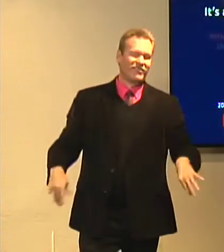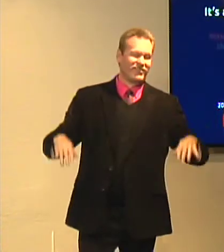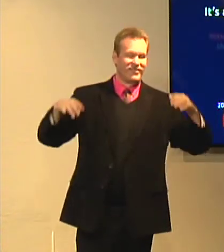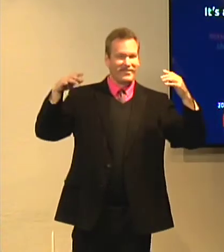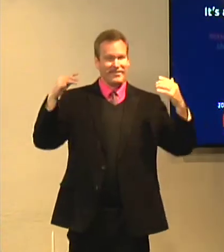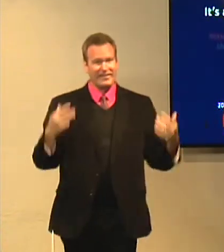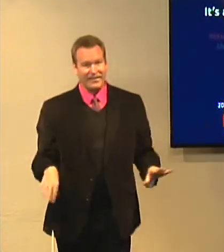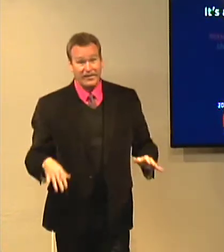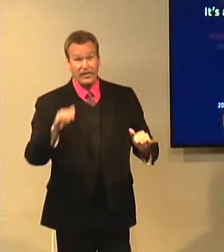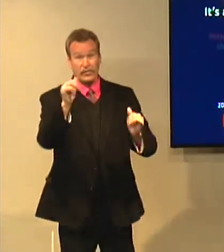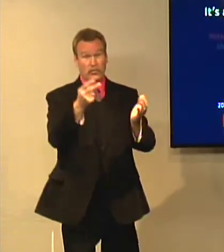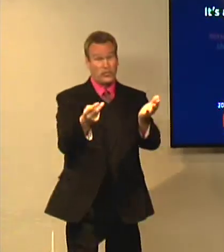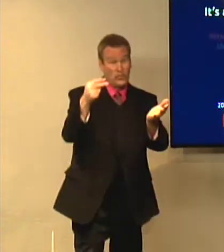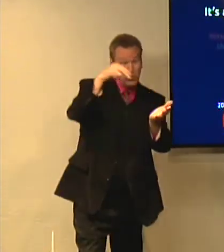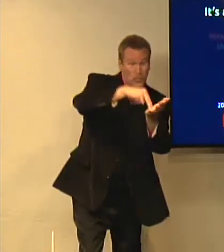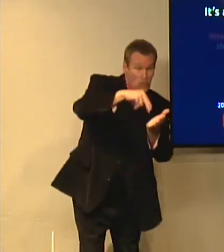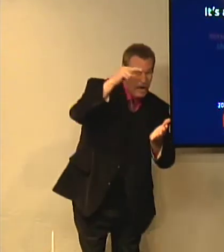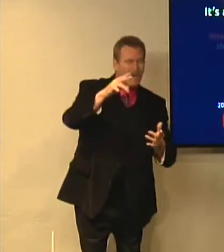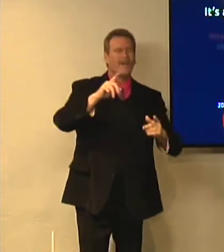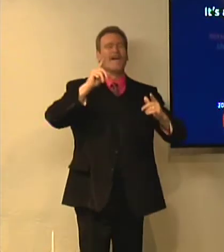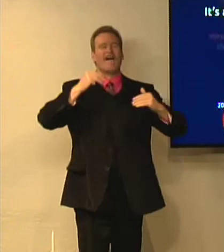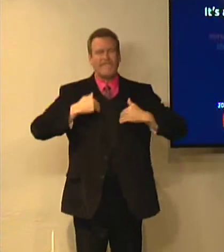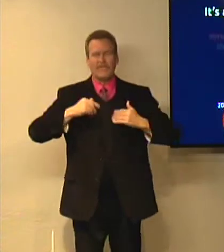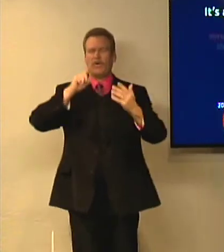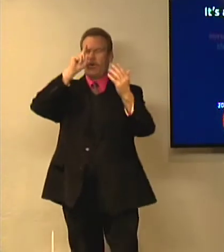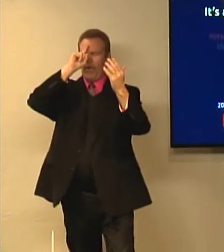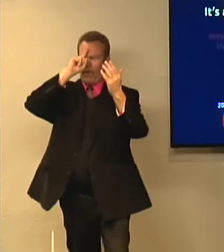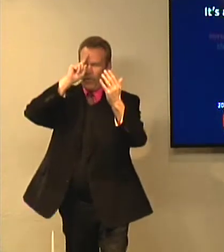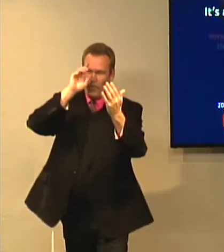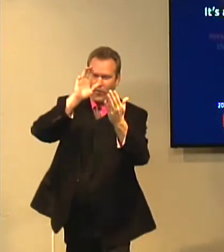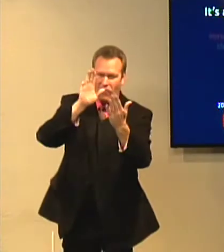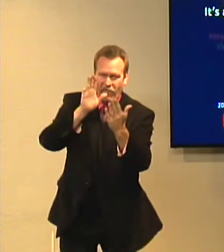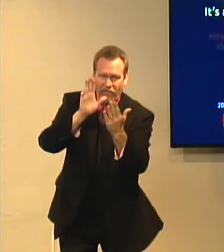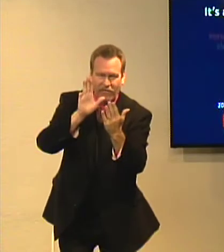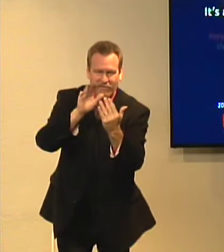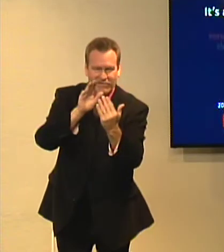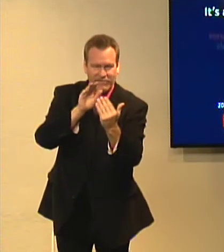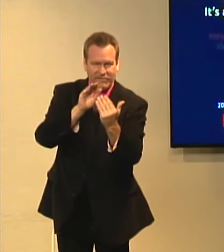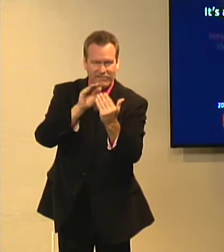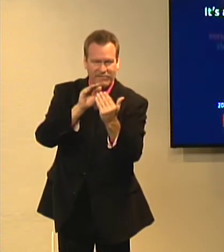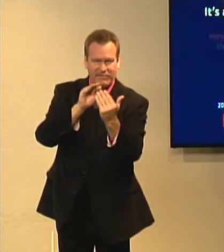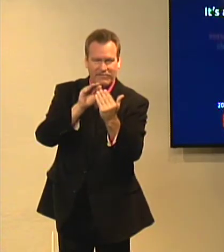this is what we're looking forward to. And because of the resurrection, we have hope.